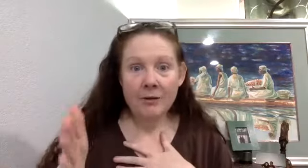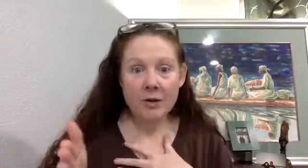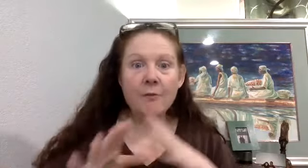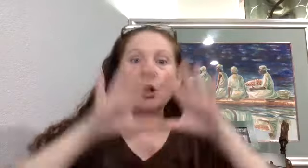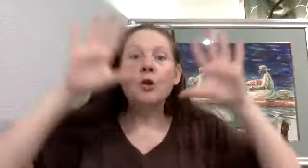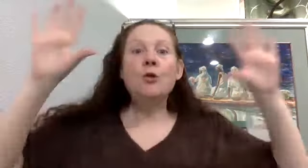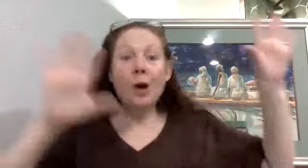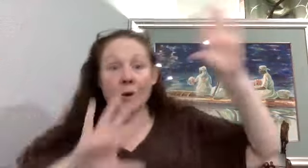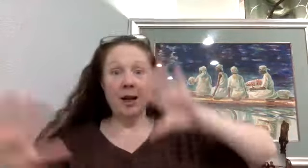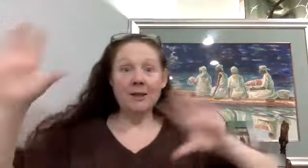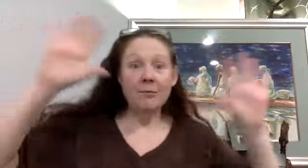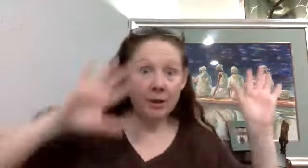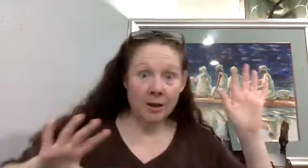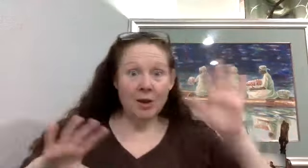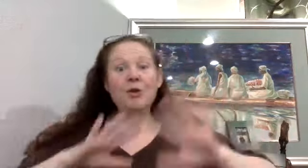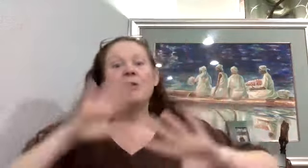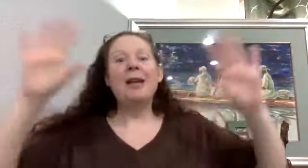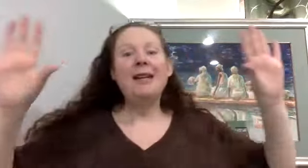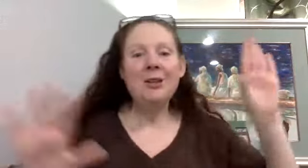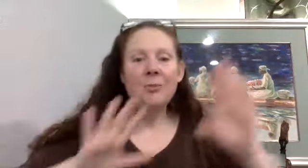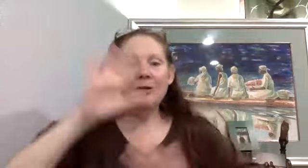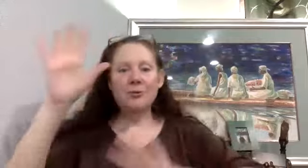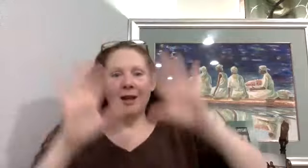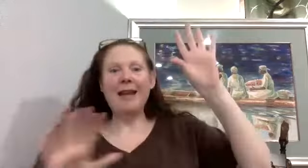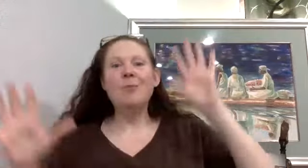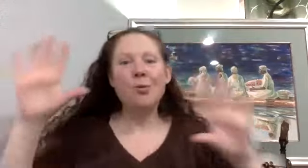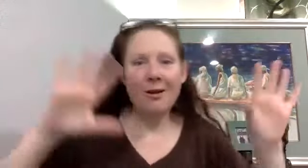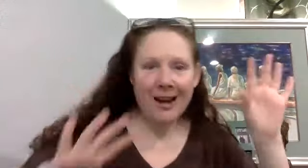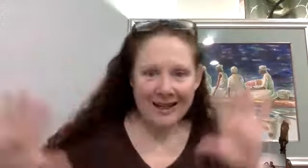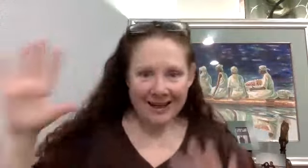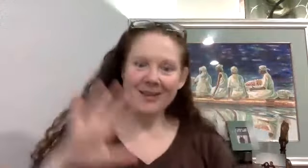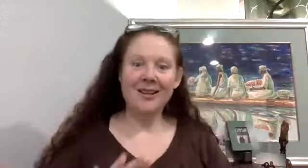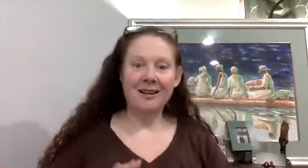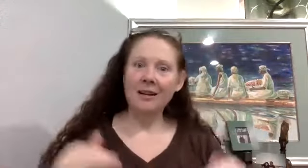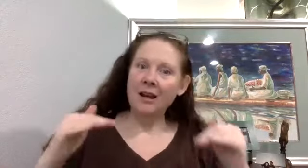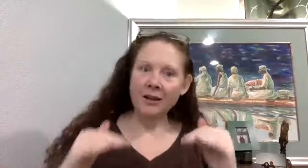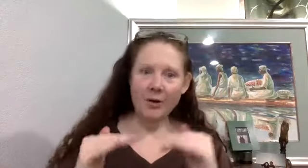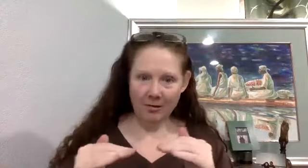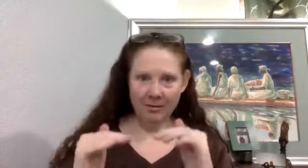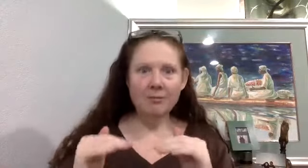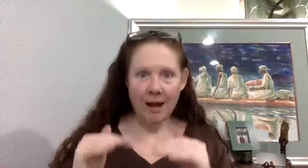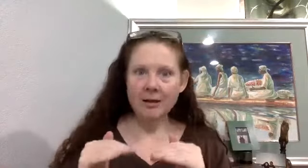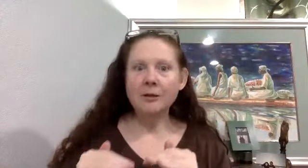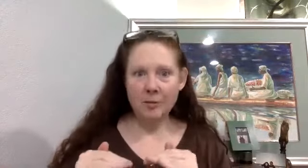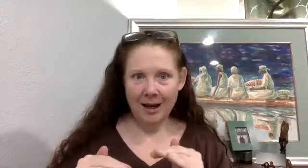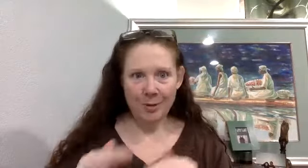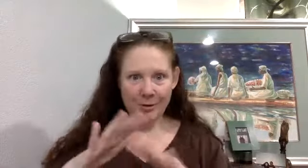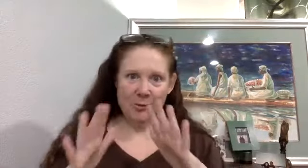stuff. You want creativity. They need to be doing improv kind of dancing, you know, down at a low tempo. There's